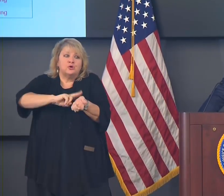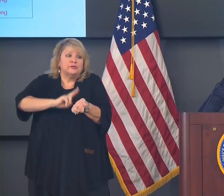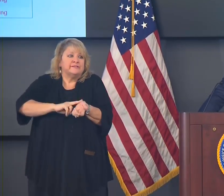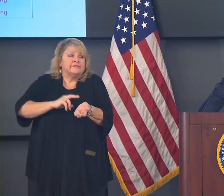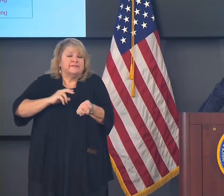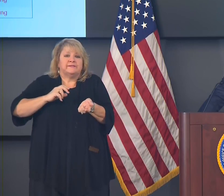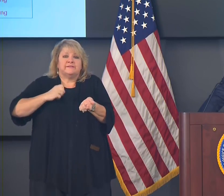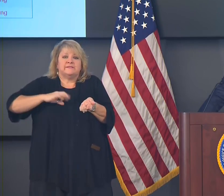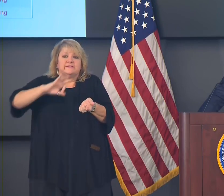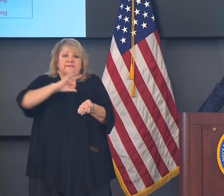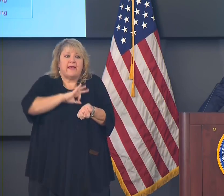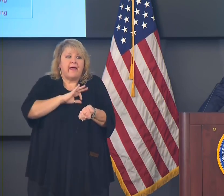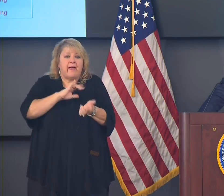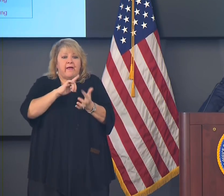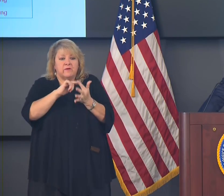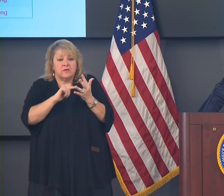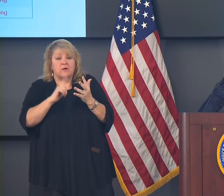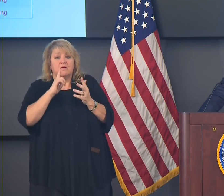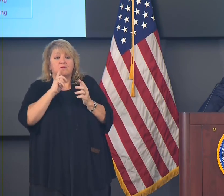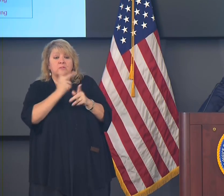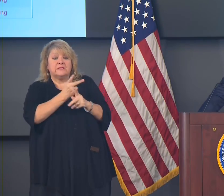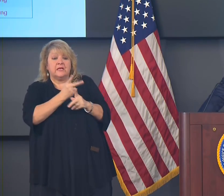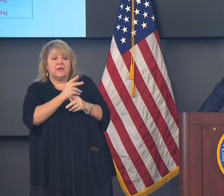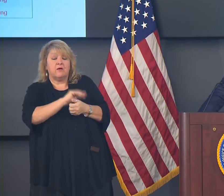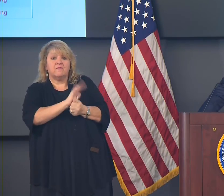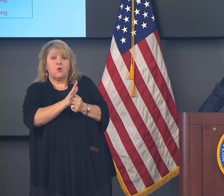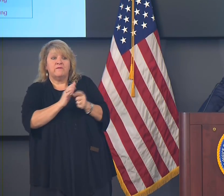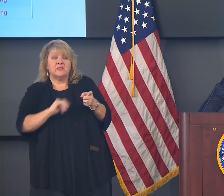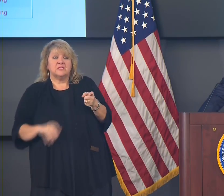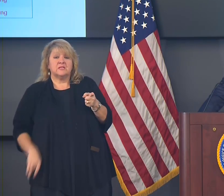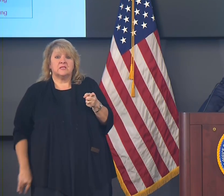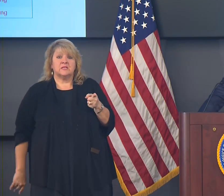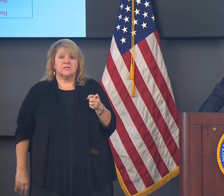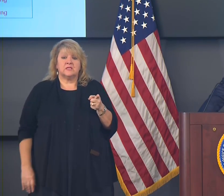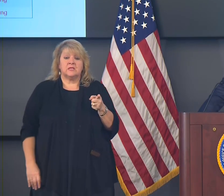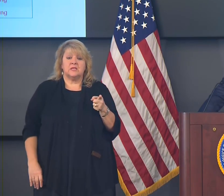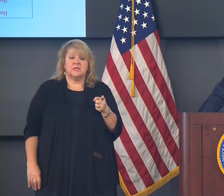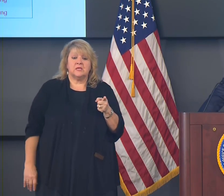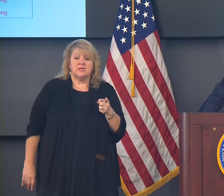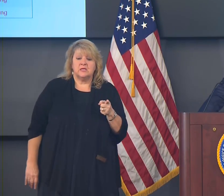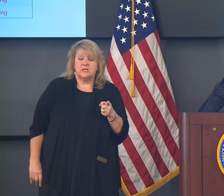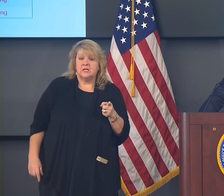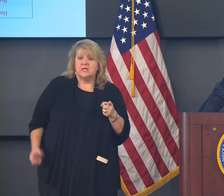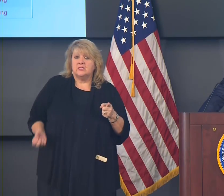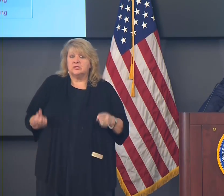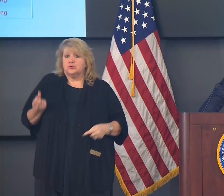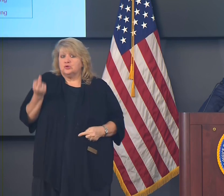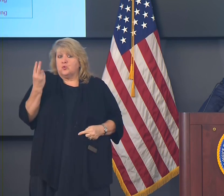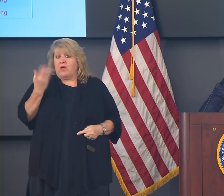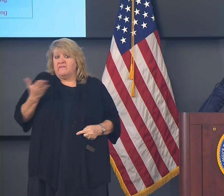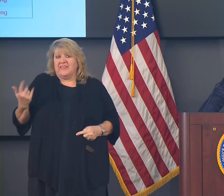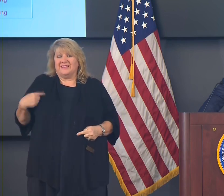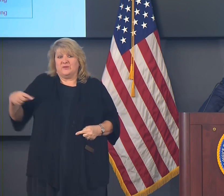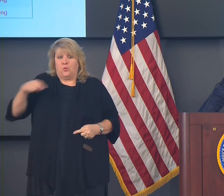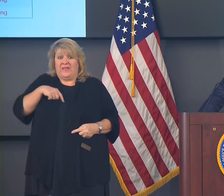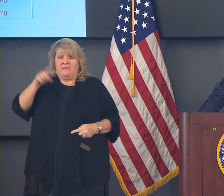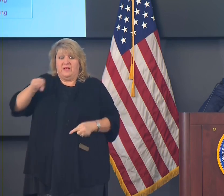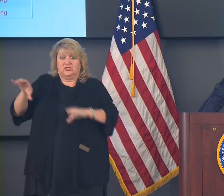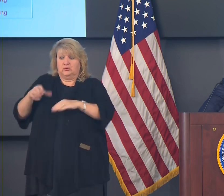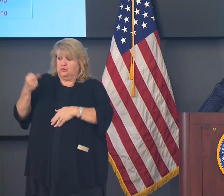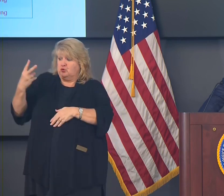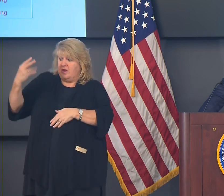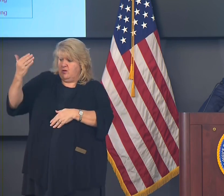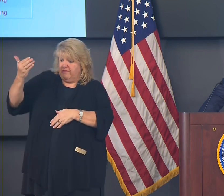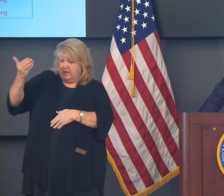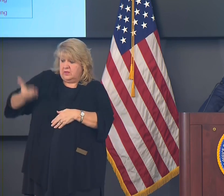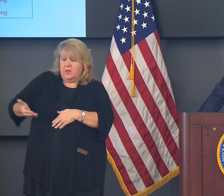capacity to deliver care to COVID patients, there are 12 individual and discrete things that we have to do first. And we have to